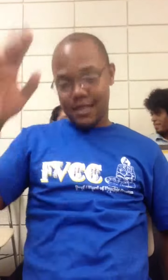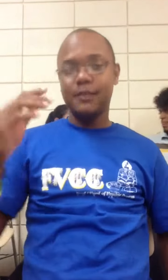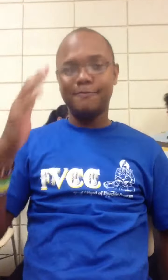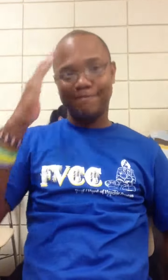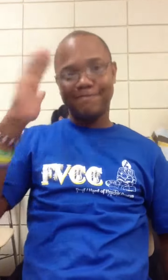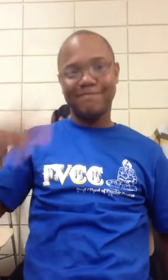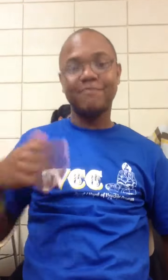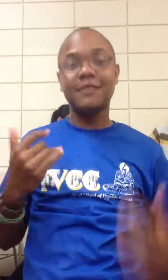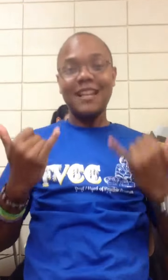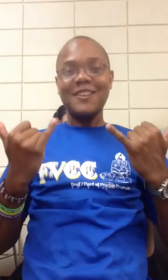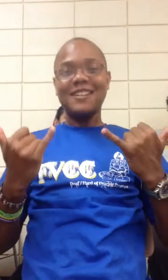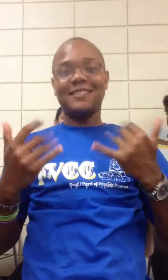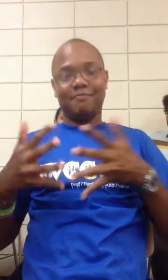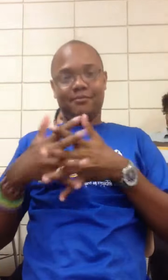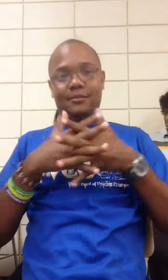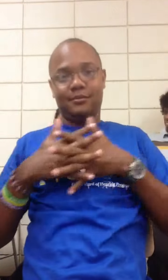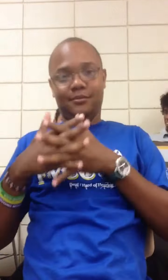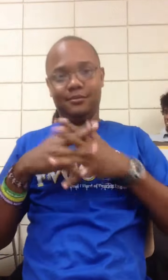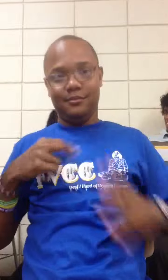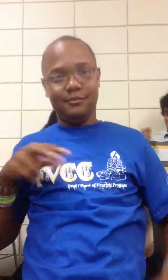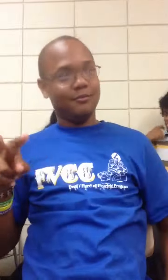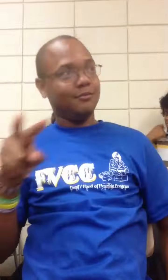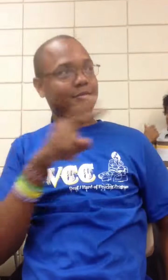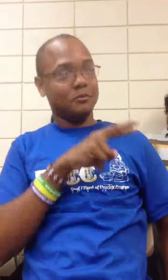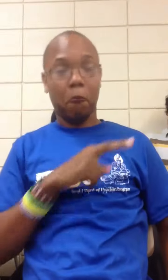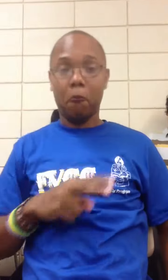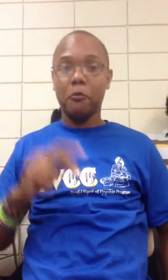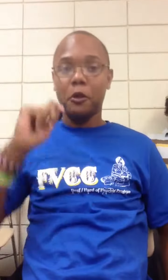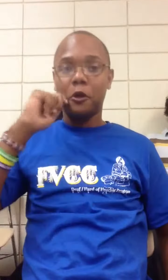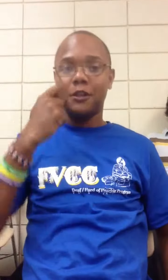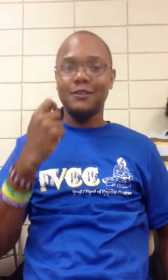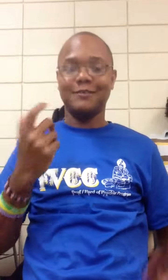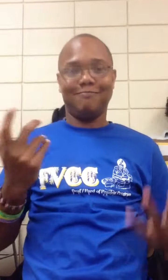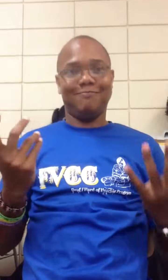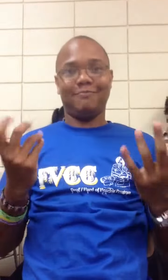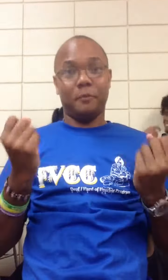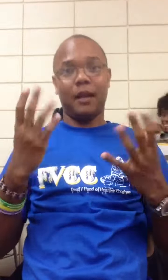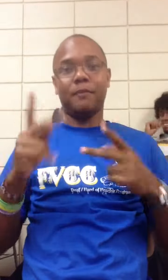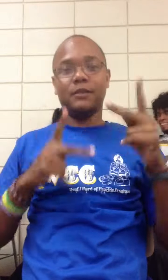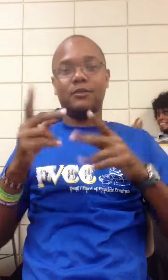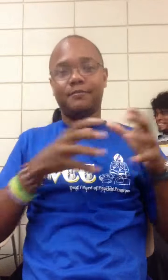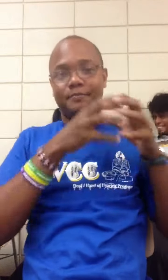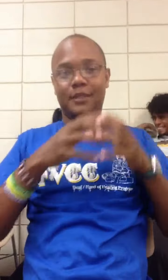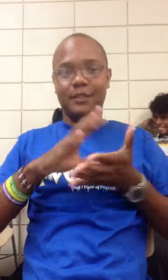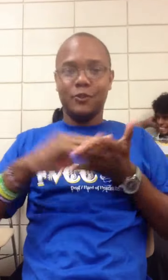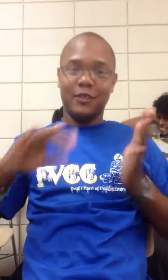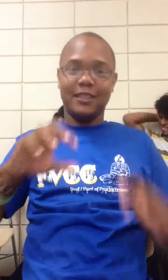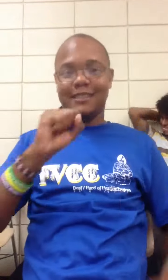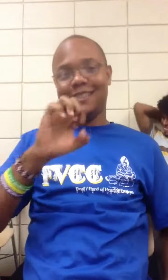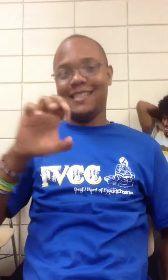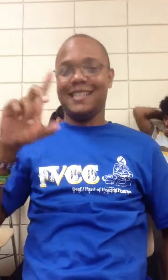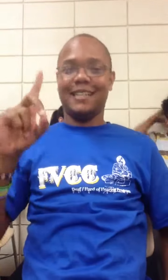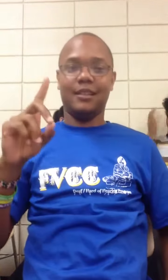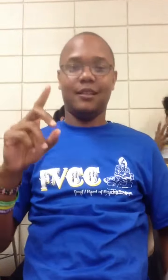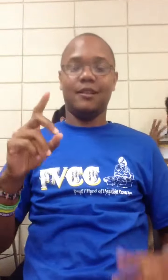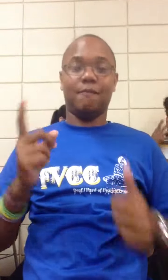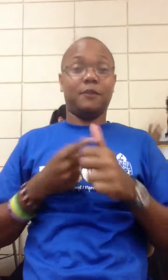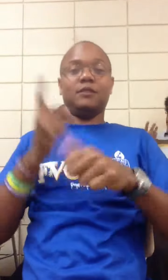Okay, and then finally, I want to talk about, does anyone in this class know the definition of this word right here?